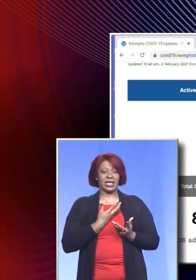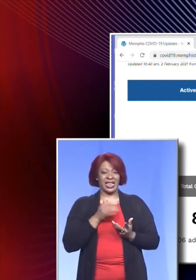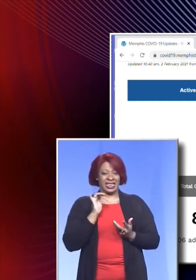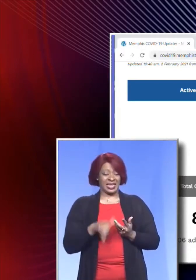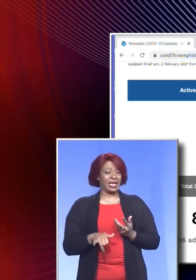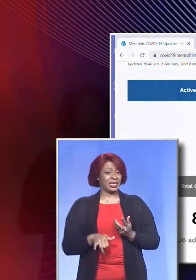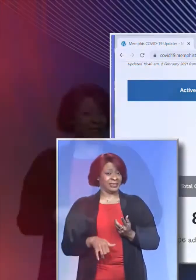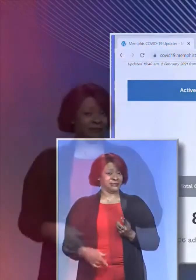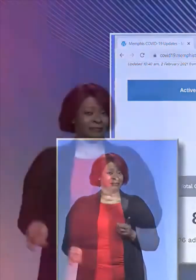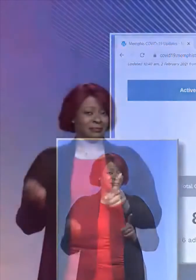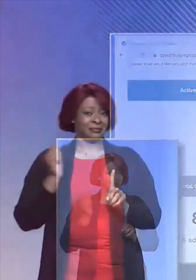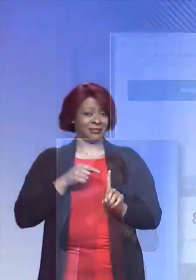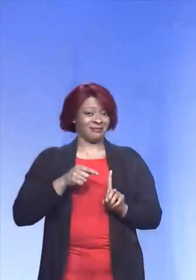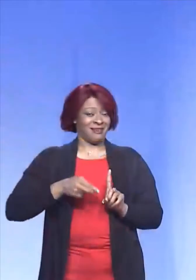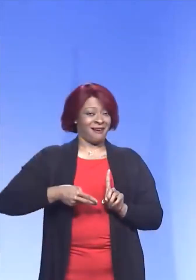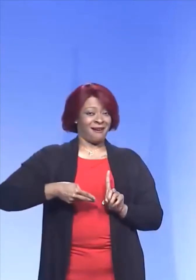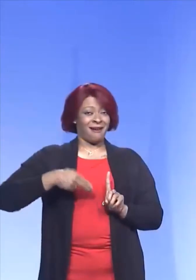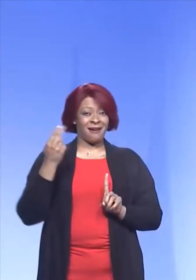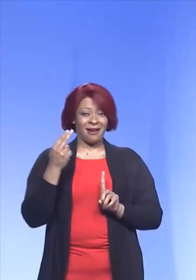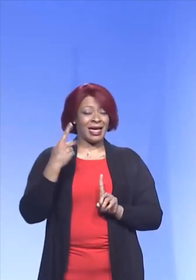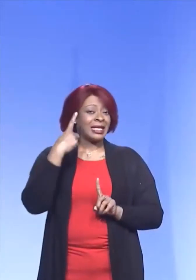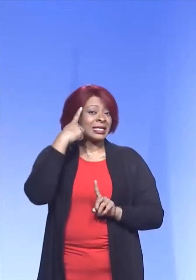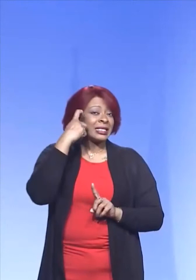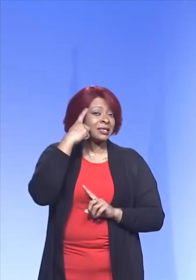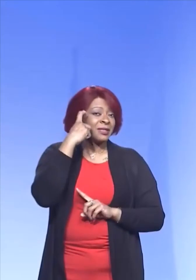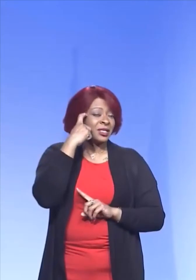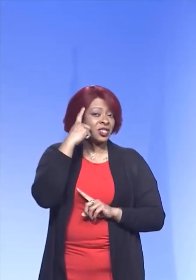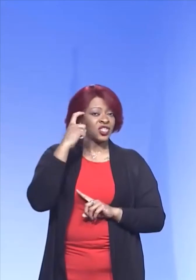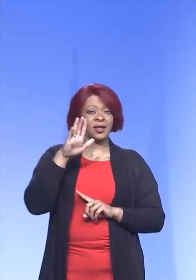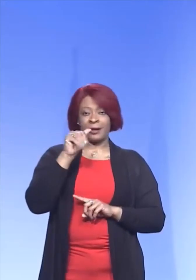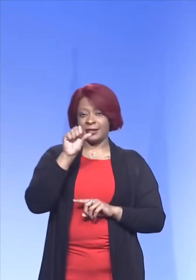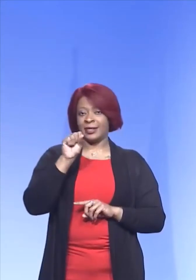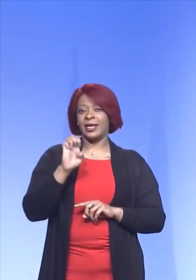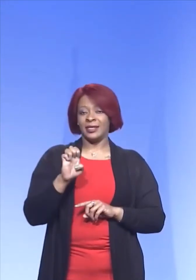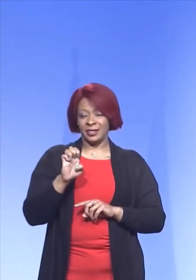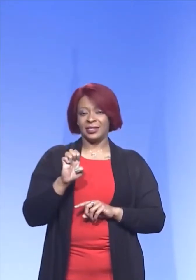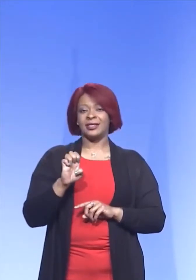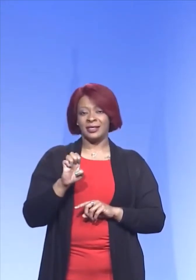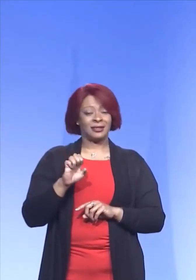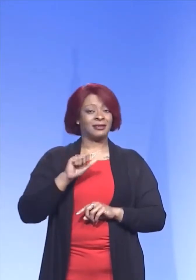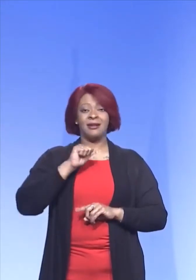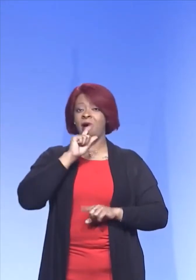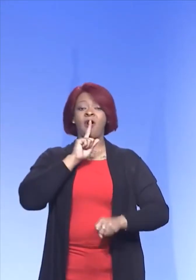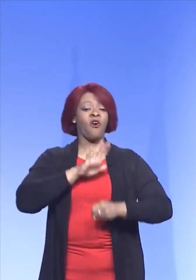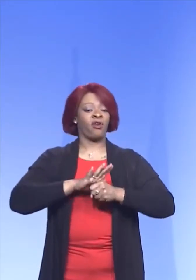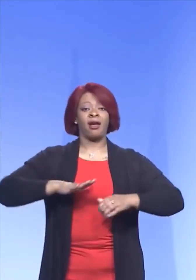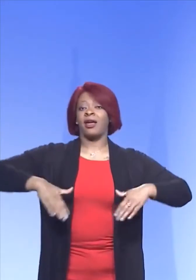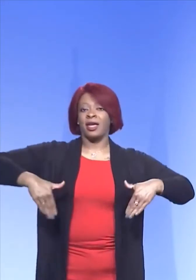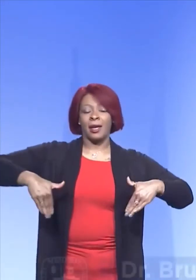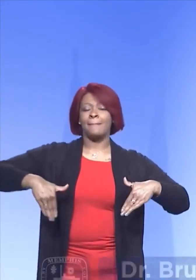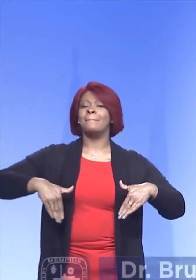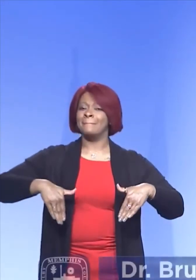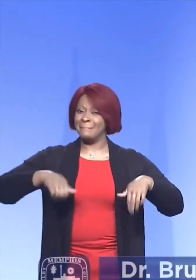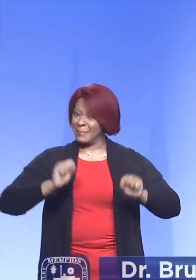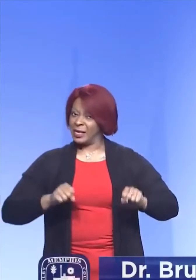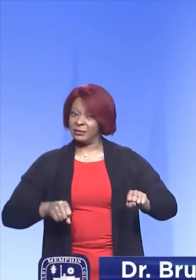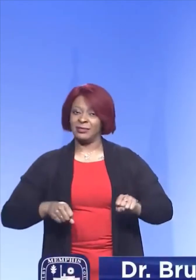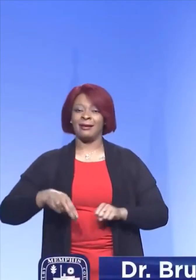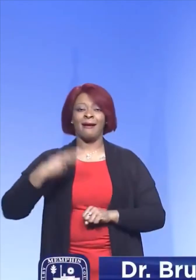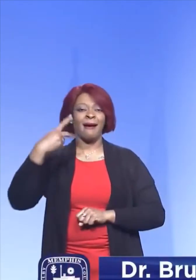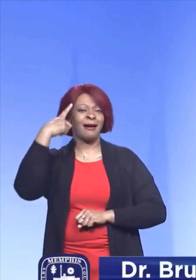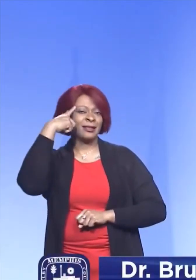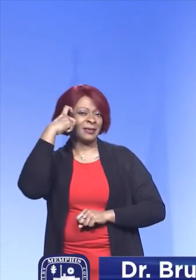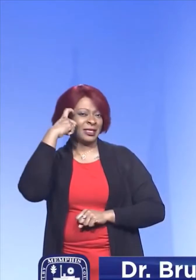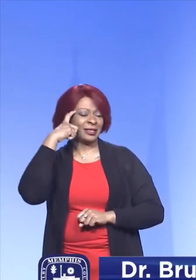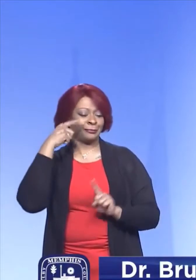there's a highly suspicious case, has not been confirmed, but a highly suspicious case